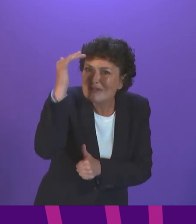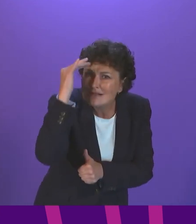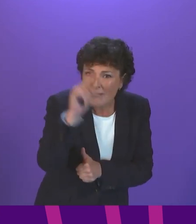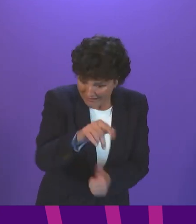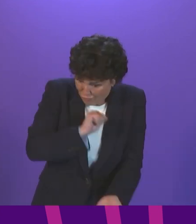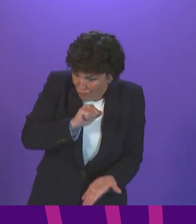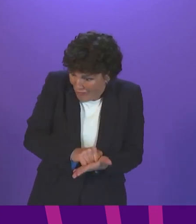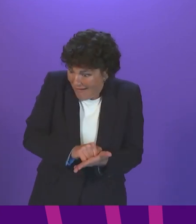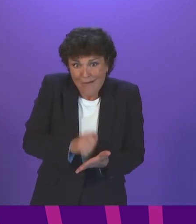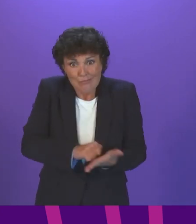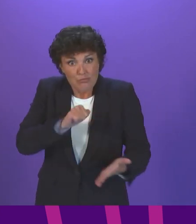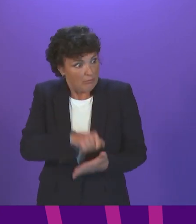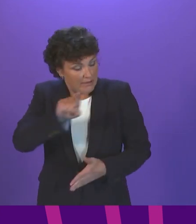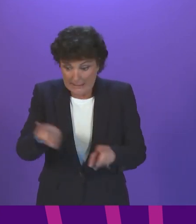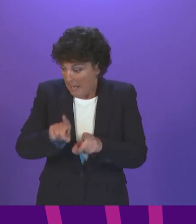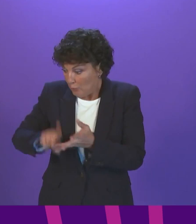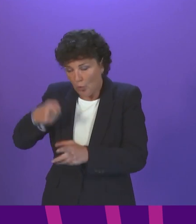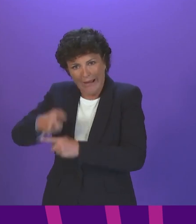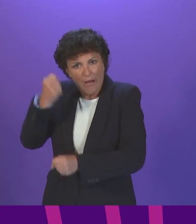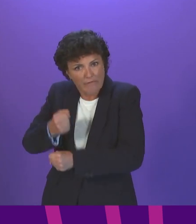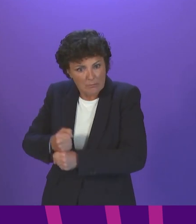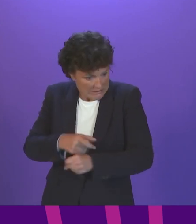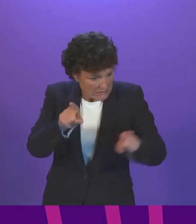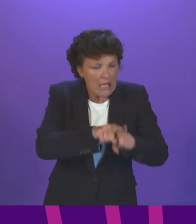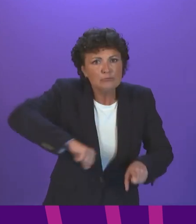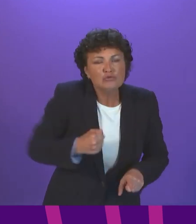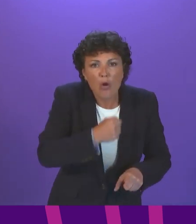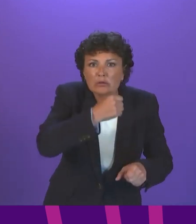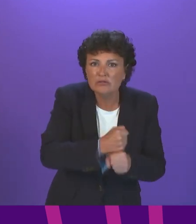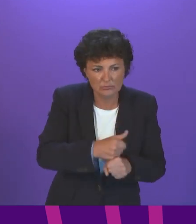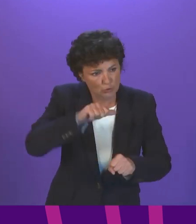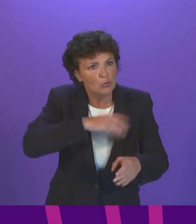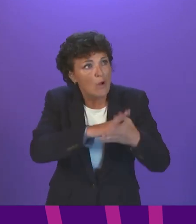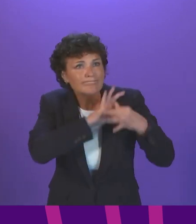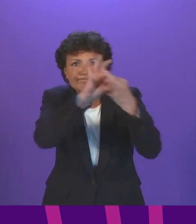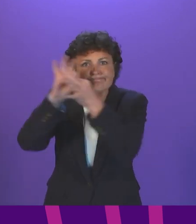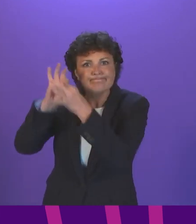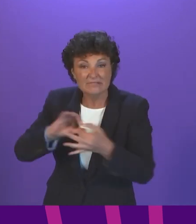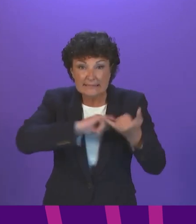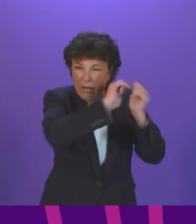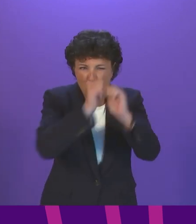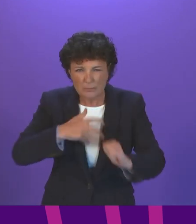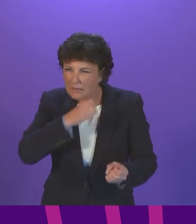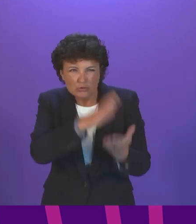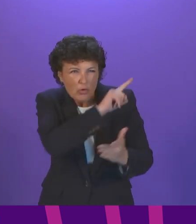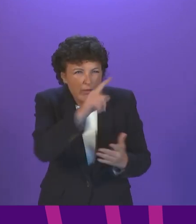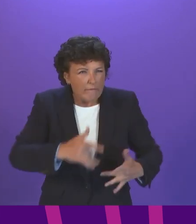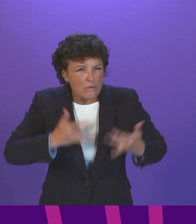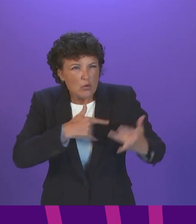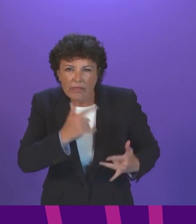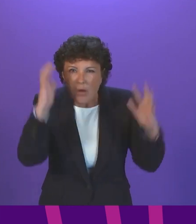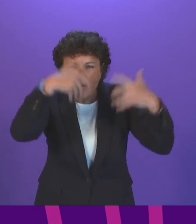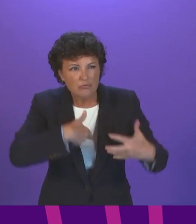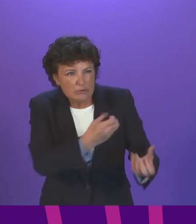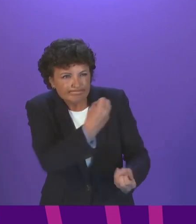right and proper. Look, just like the UK Government for England, we continue to work with stakeholders to make sure we take account of their views and concerns as